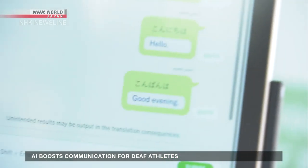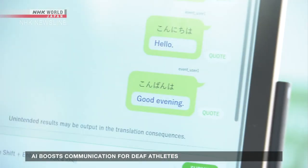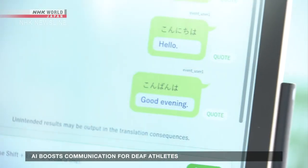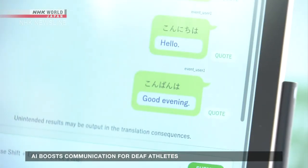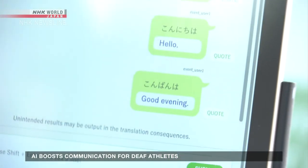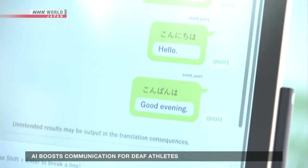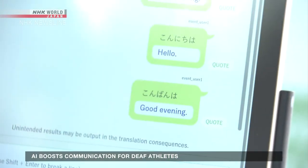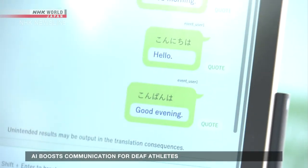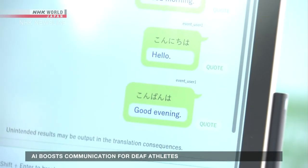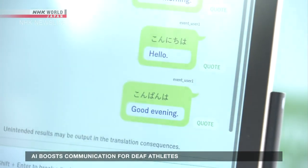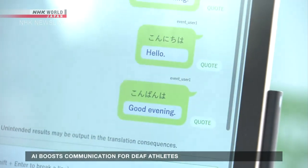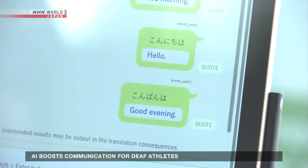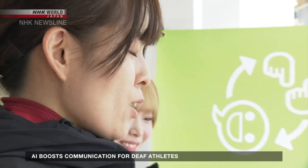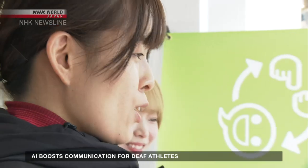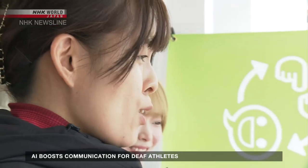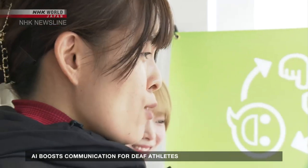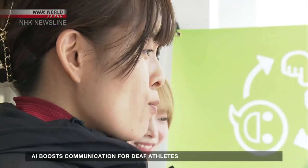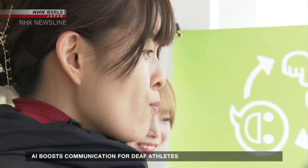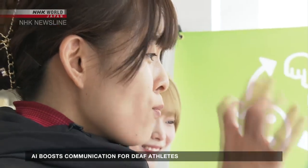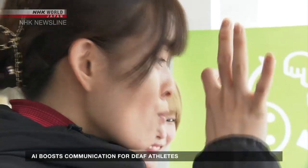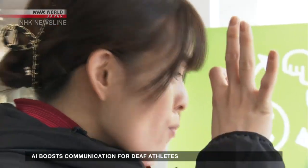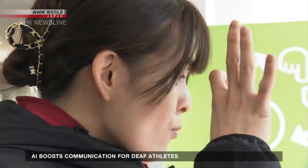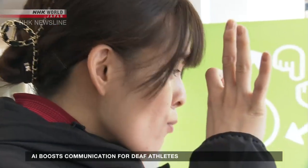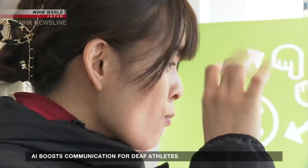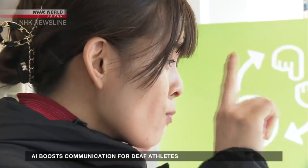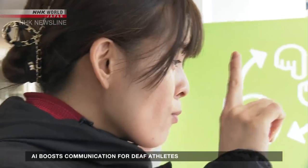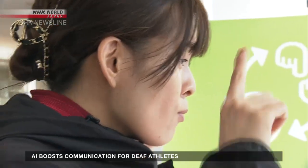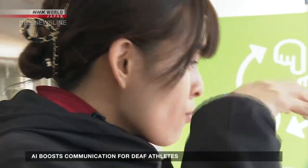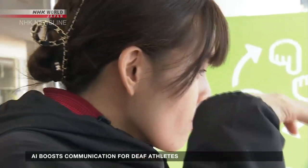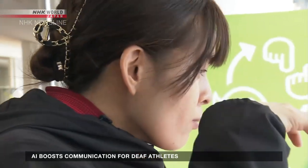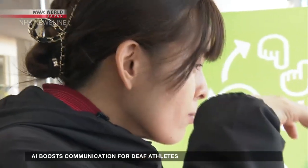The system turned sign language into text in real time.